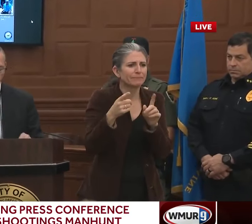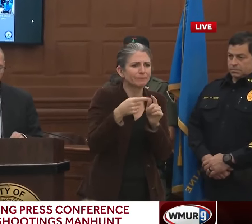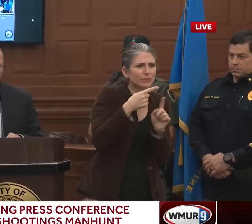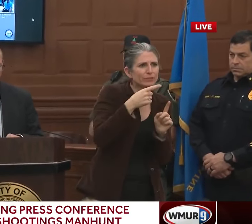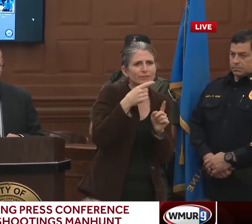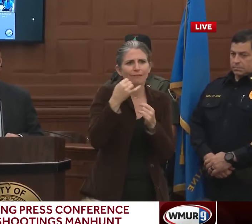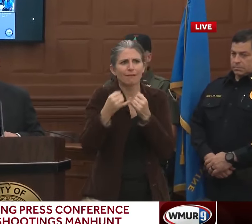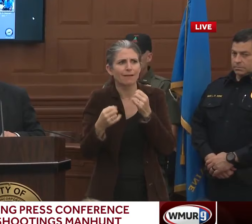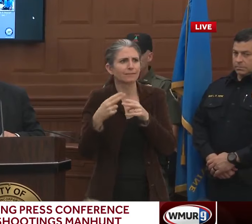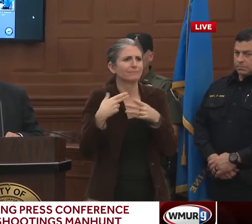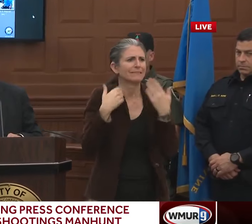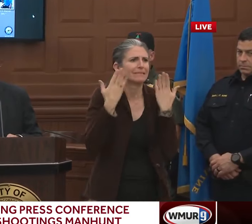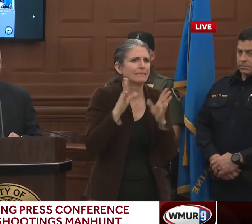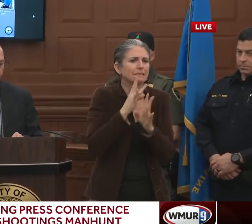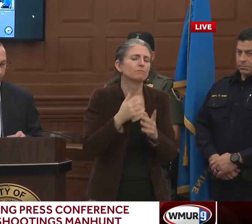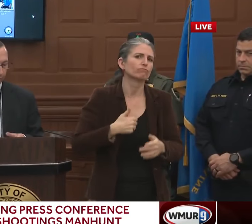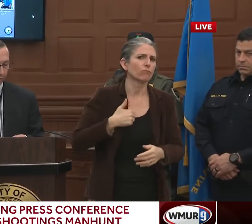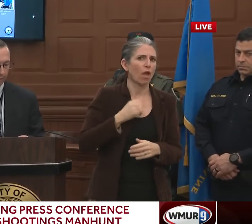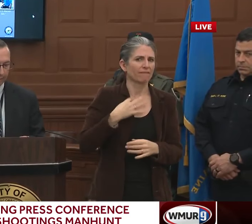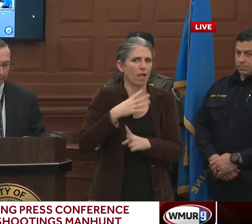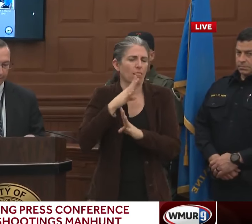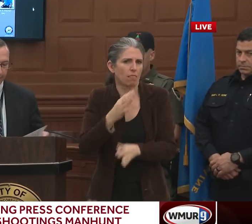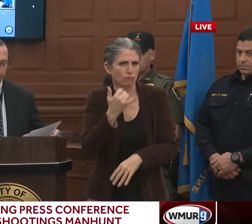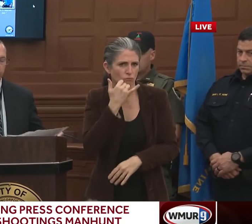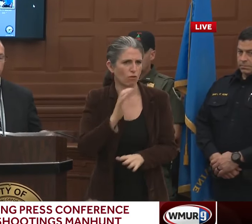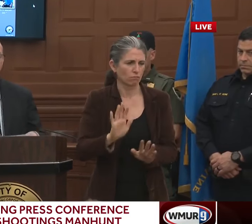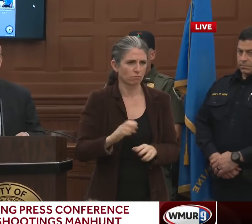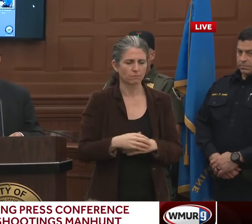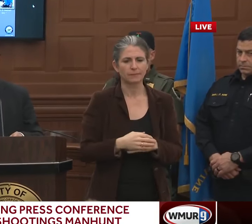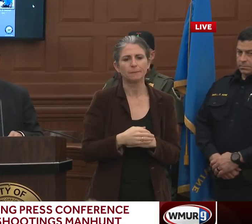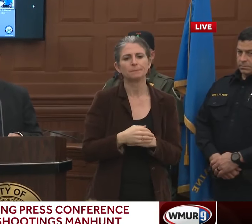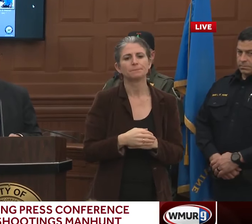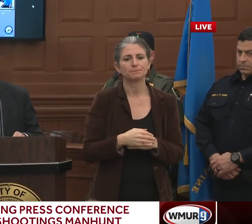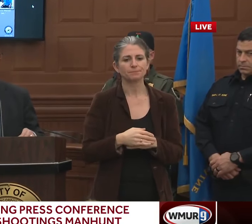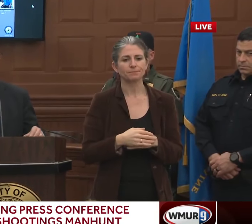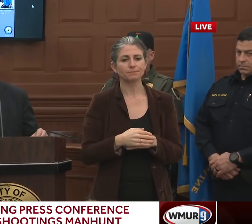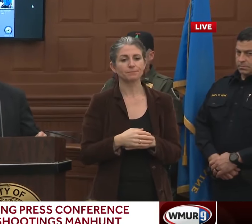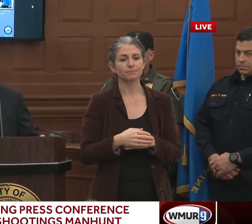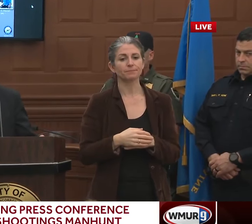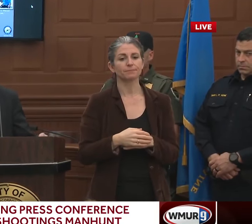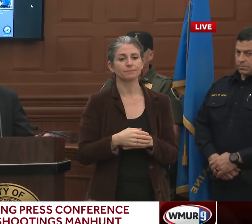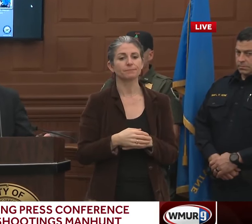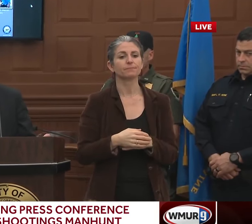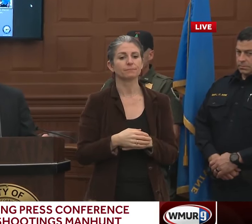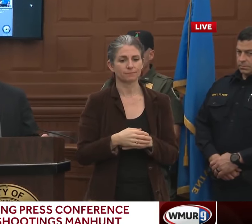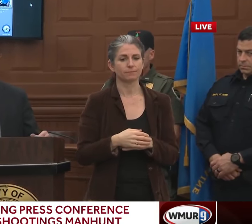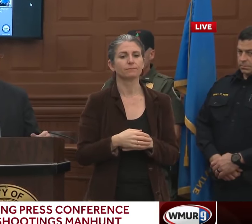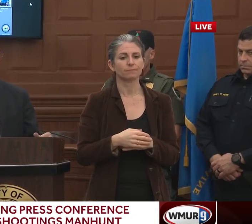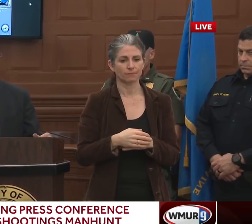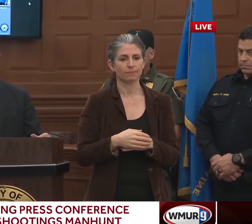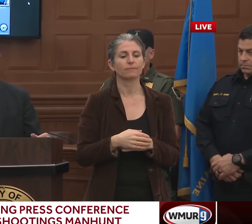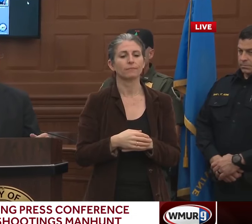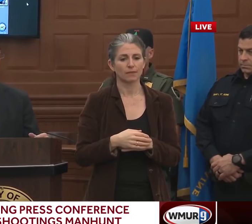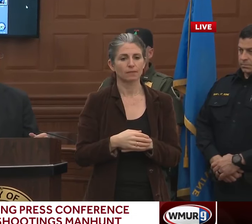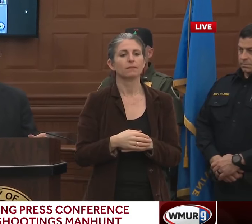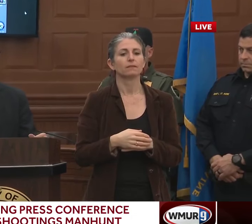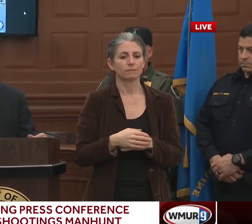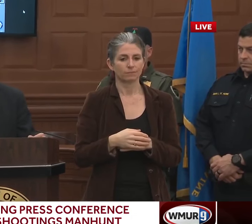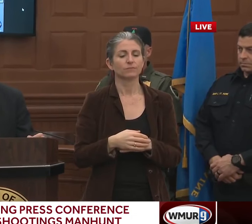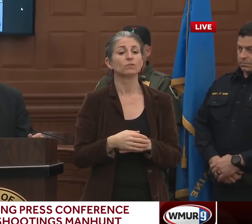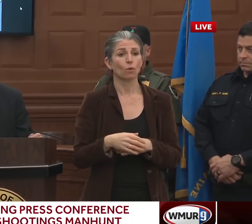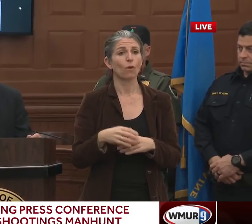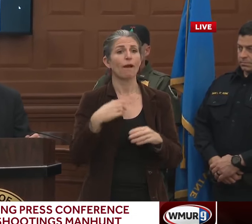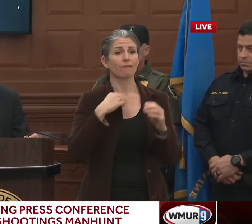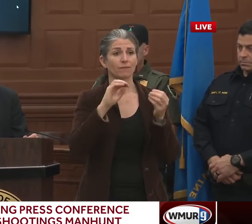So to move on, I would also like to address the numbers of the victims that I confirmed earlier today with